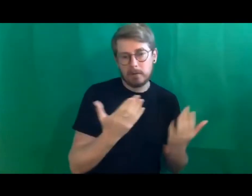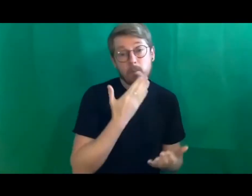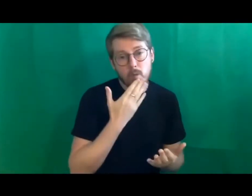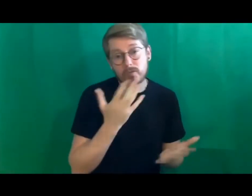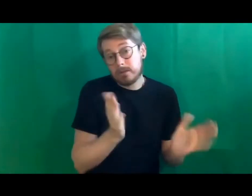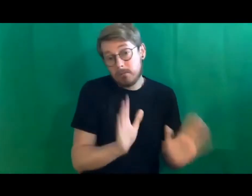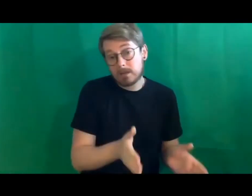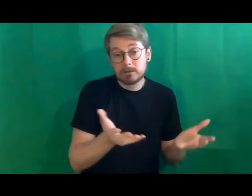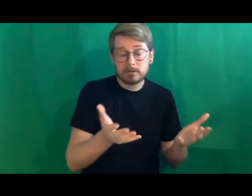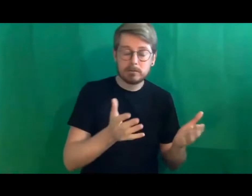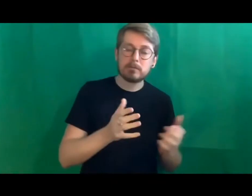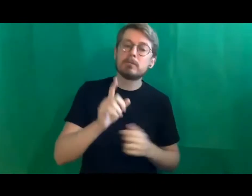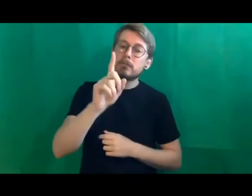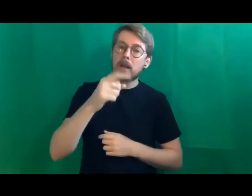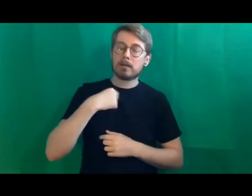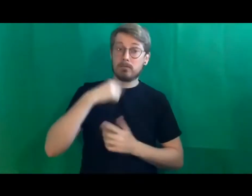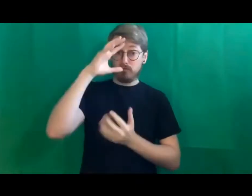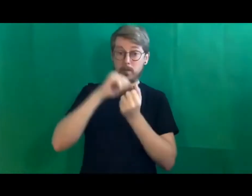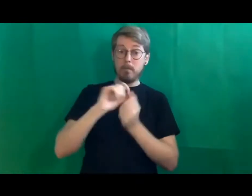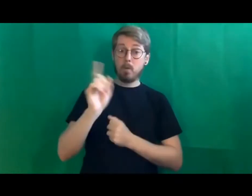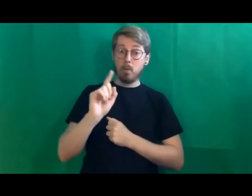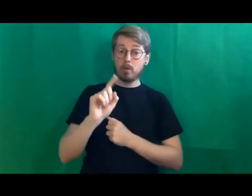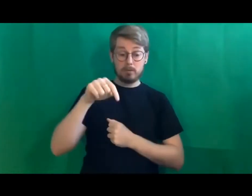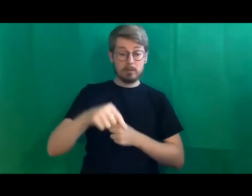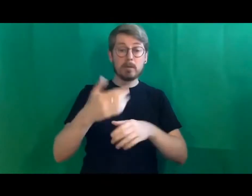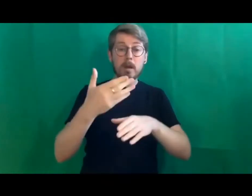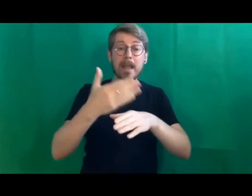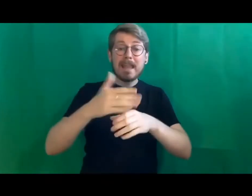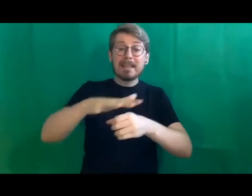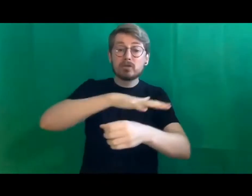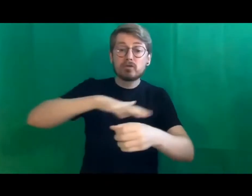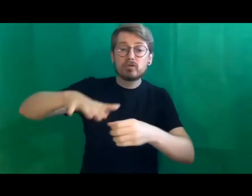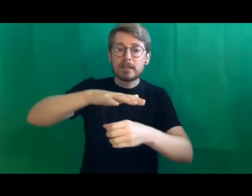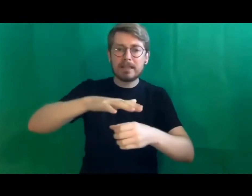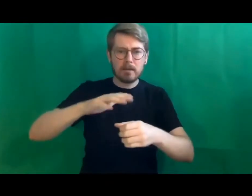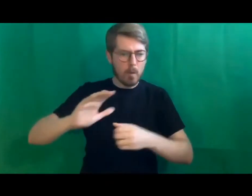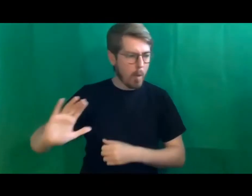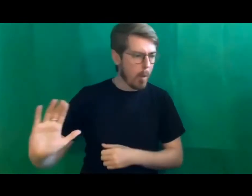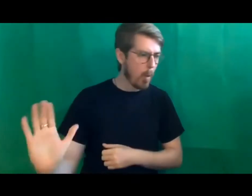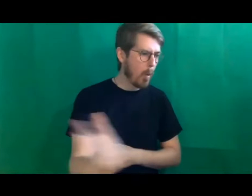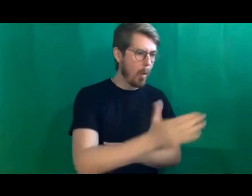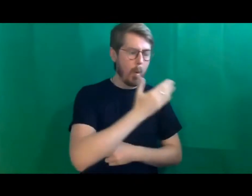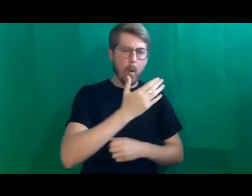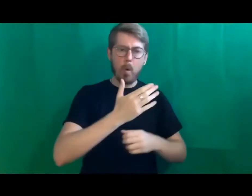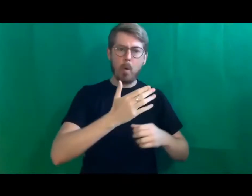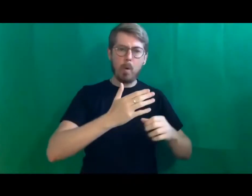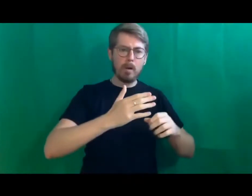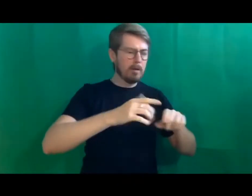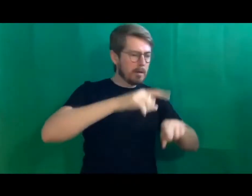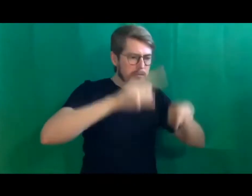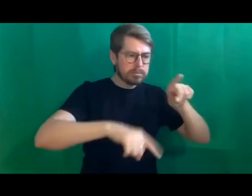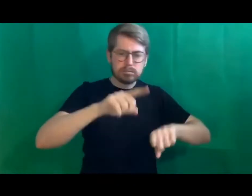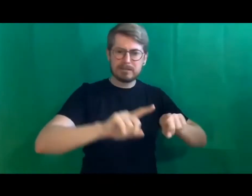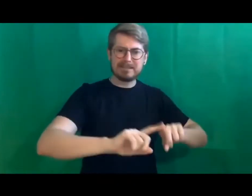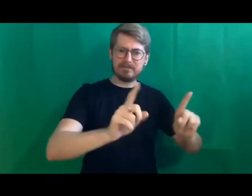my takeaway was that every side of this industry and every aspect of it is so scattered and fractured that what it